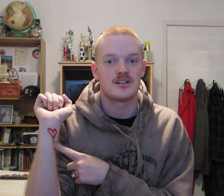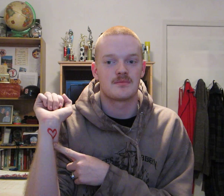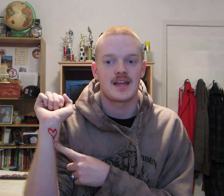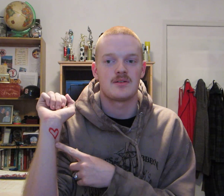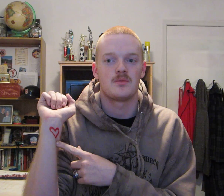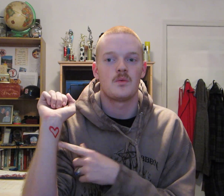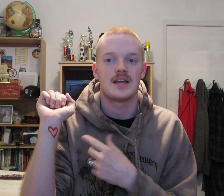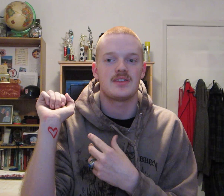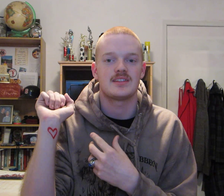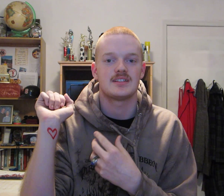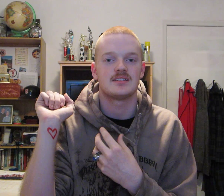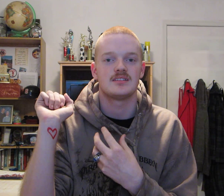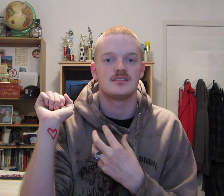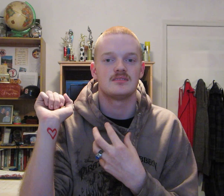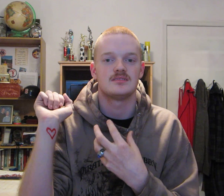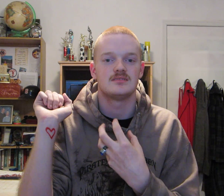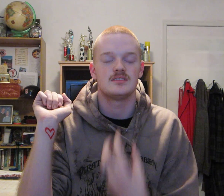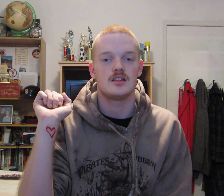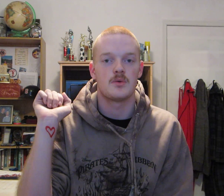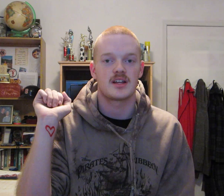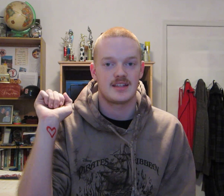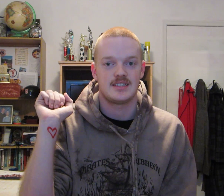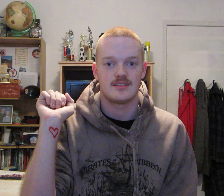arm and why you think that you are against it.